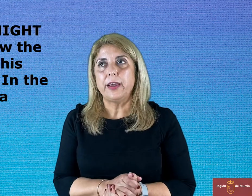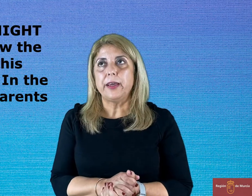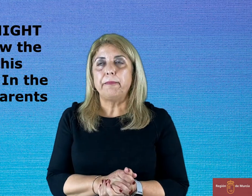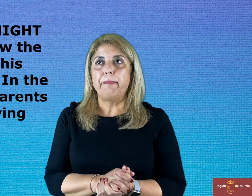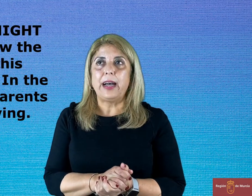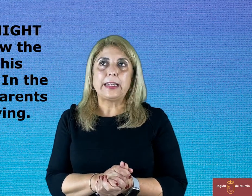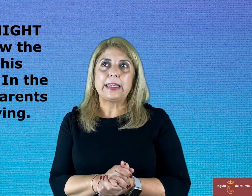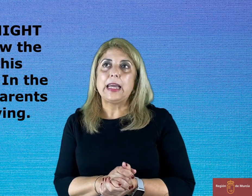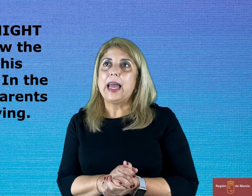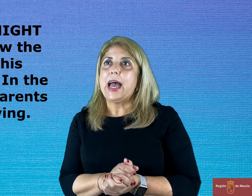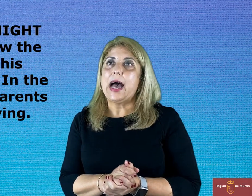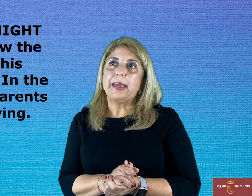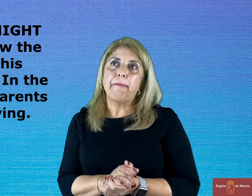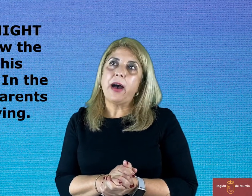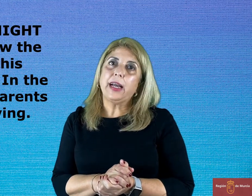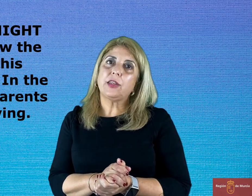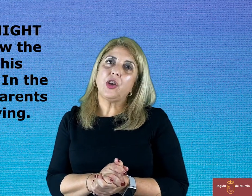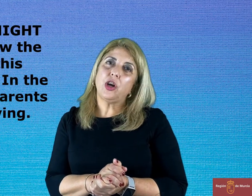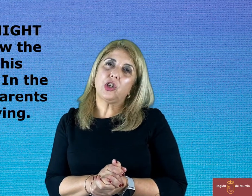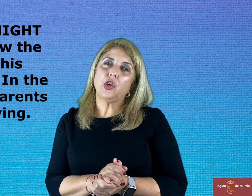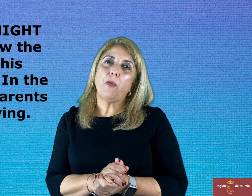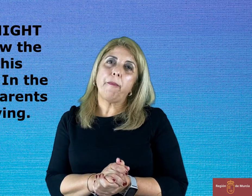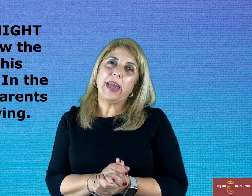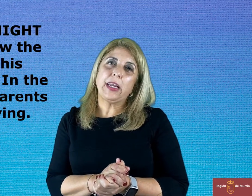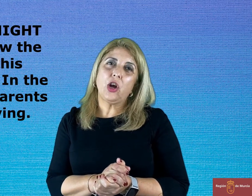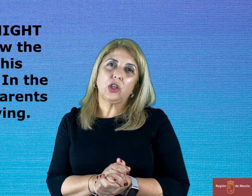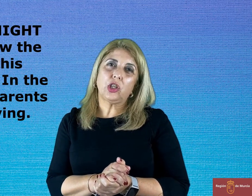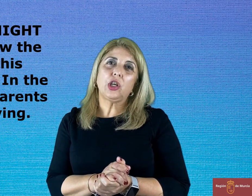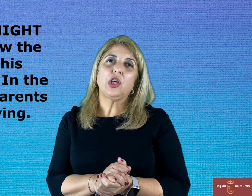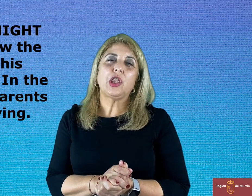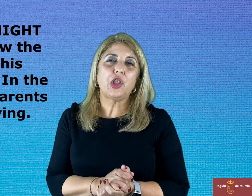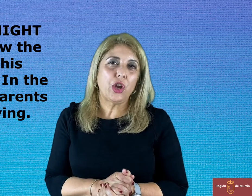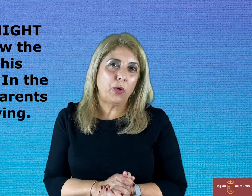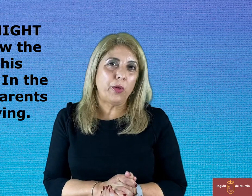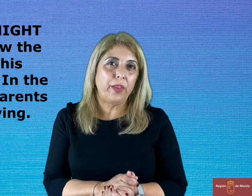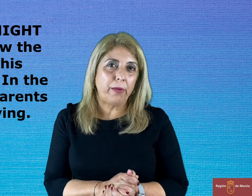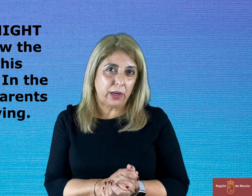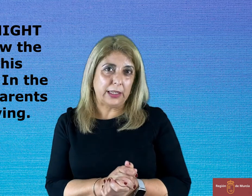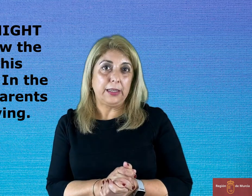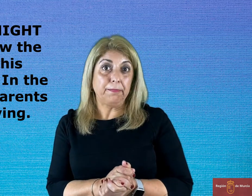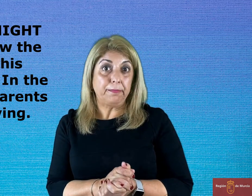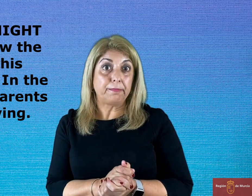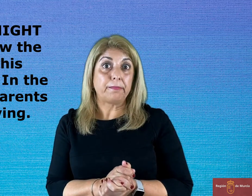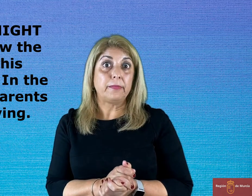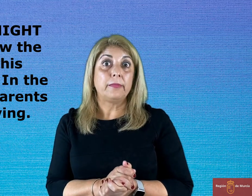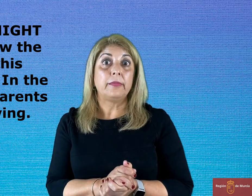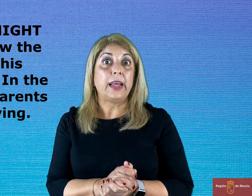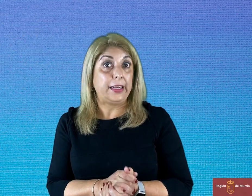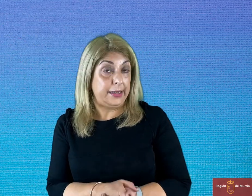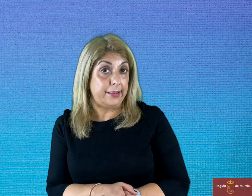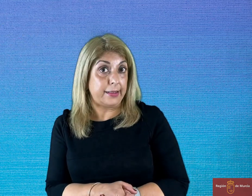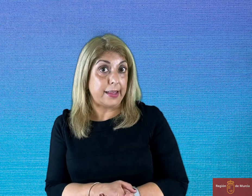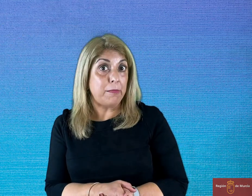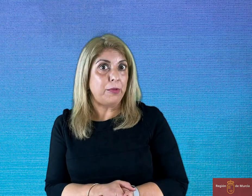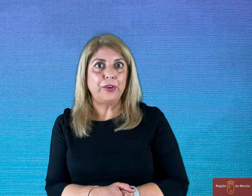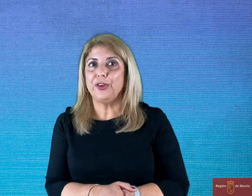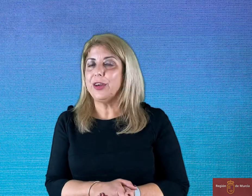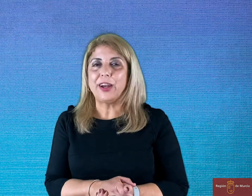but I might not or may not throw the party. And this example, you cannot